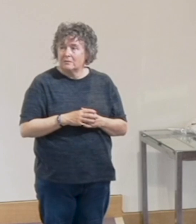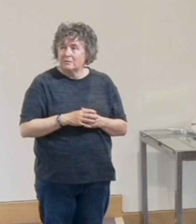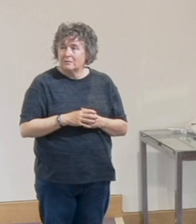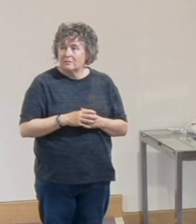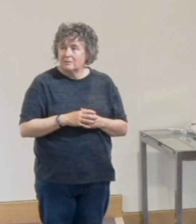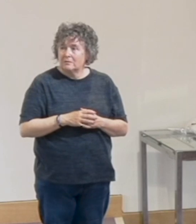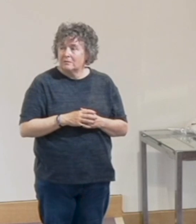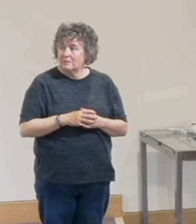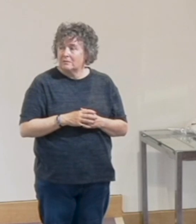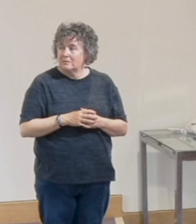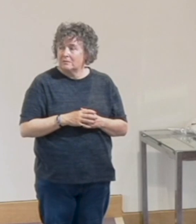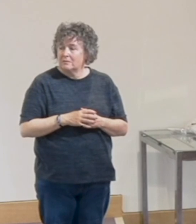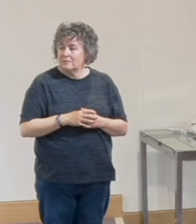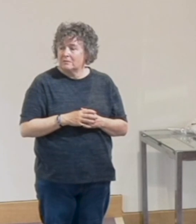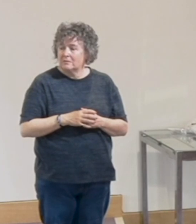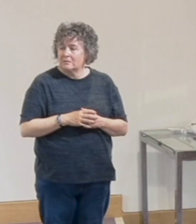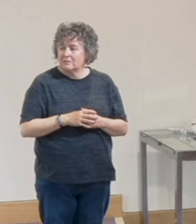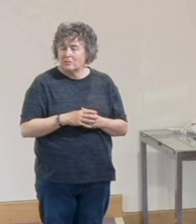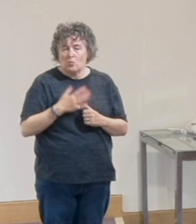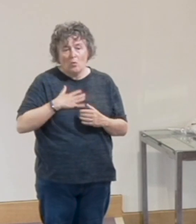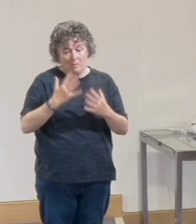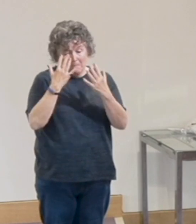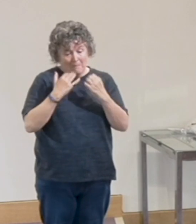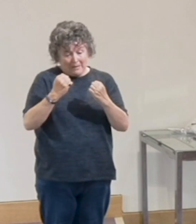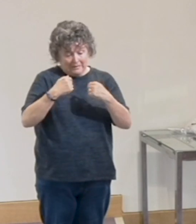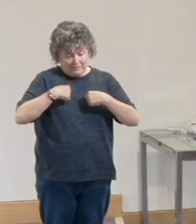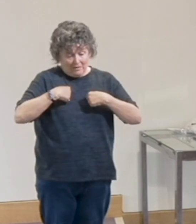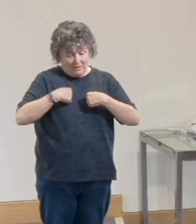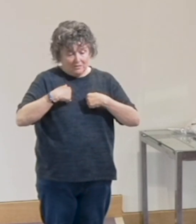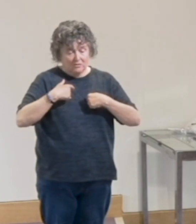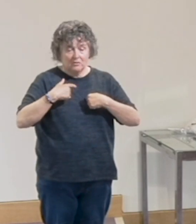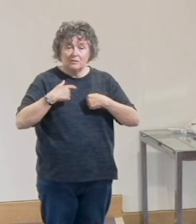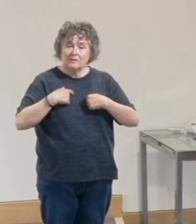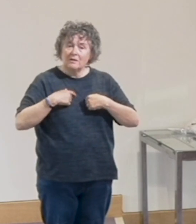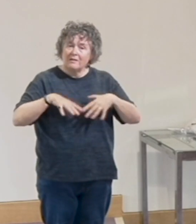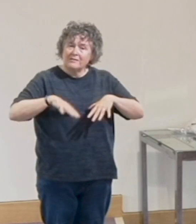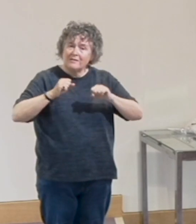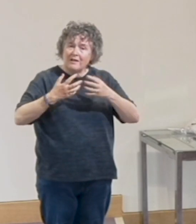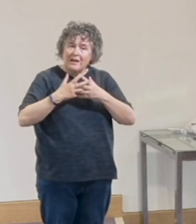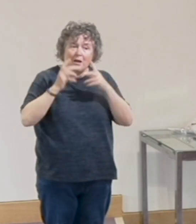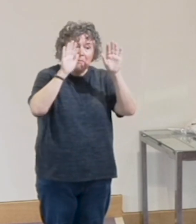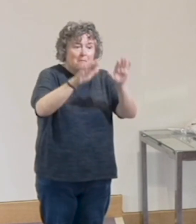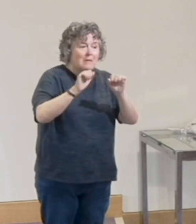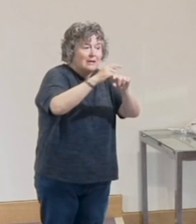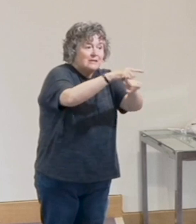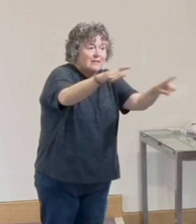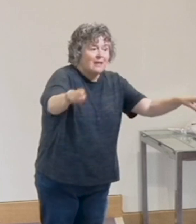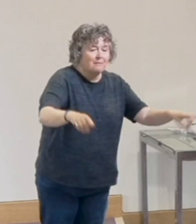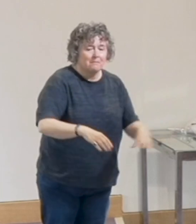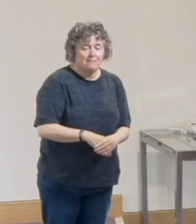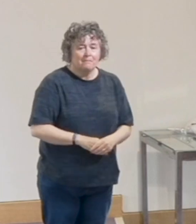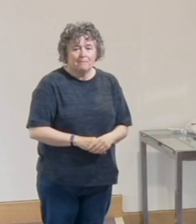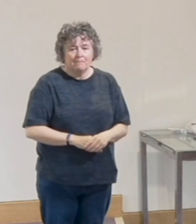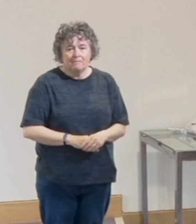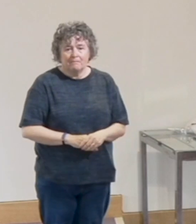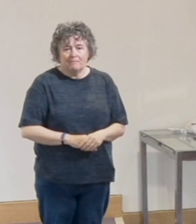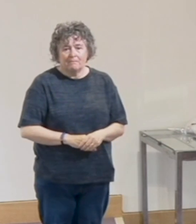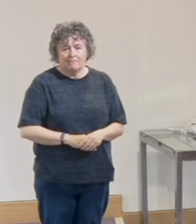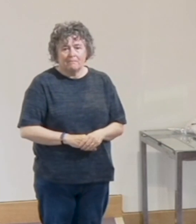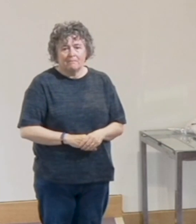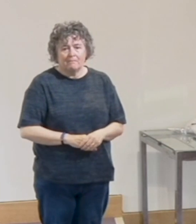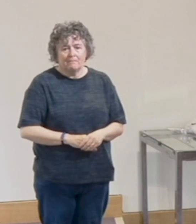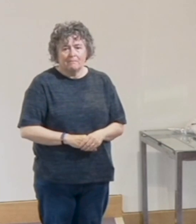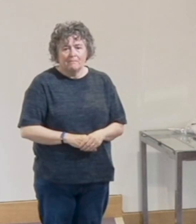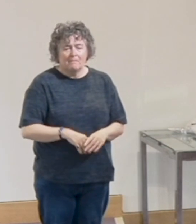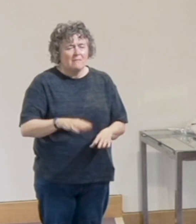So if we want to see blessings in our life, then get out there and bless those around us. Now I'm not suggesting that we can earn